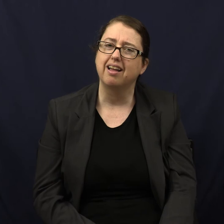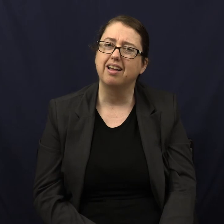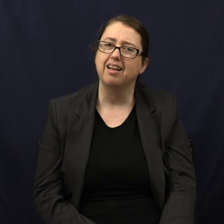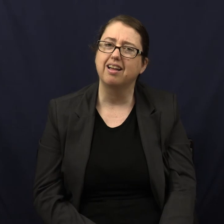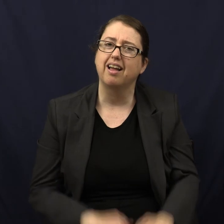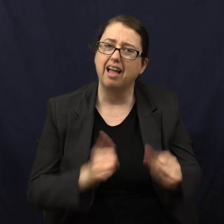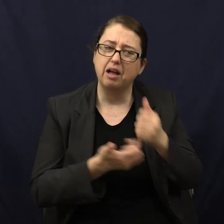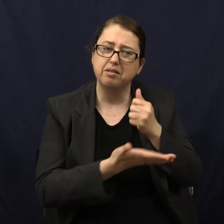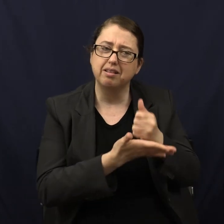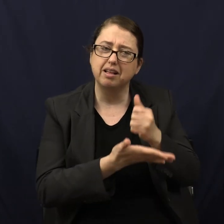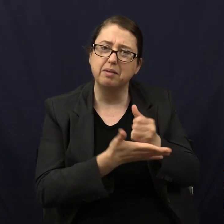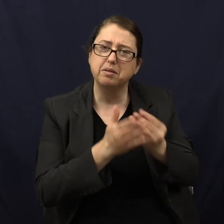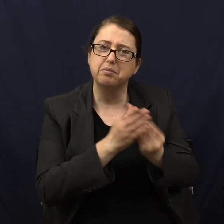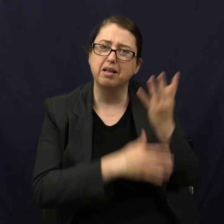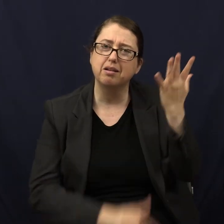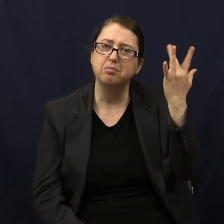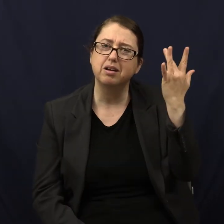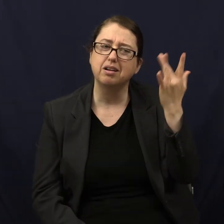How does that help the plant?